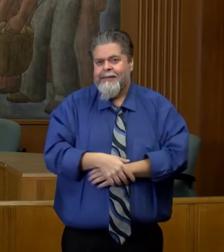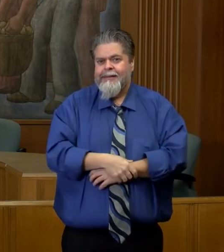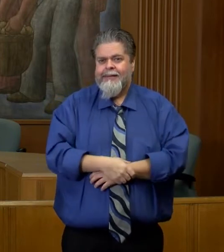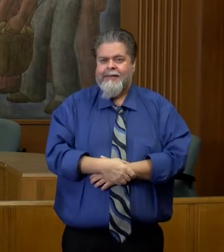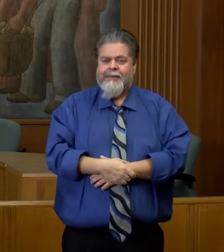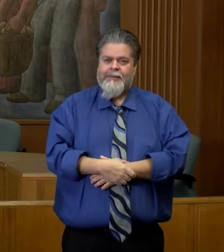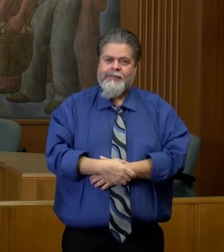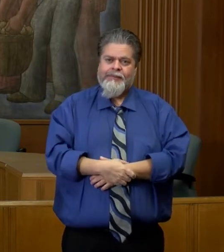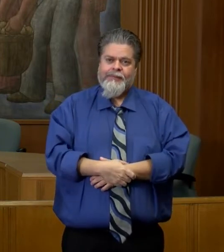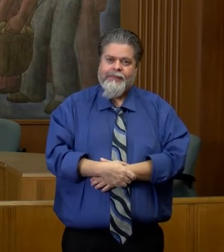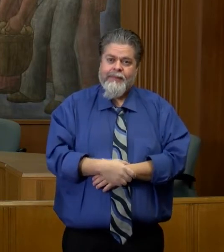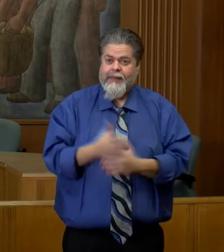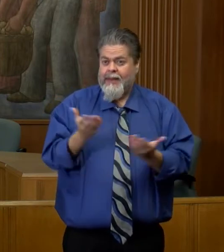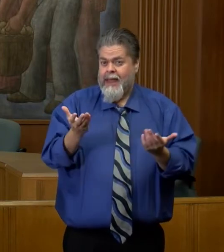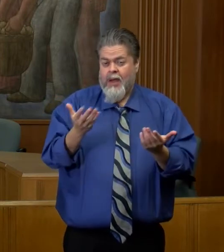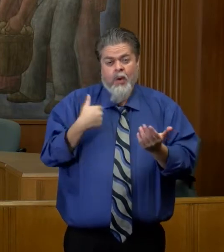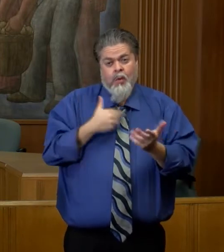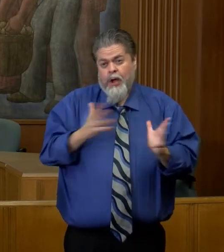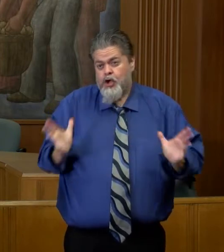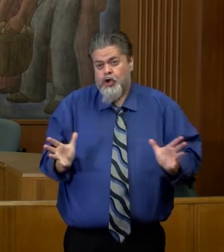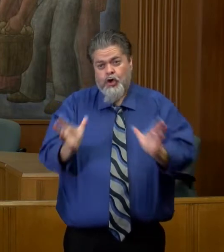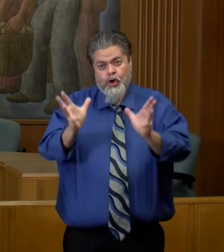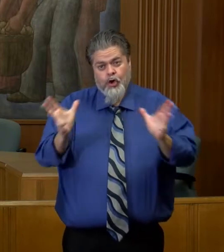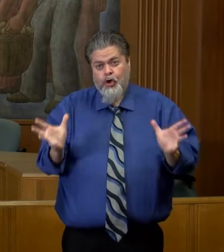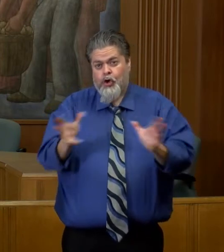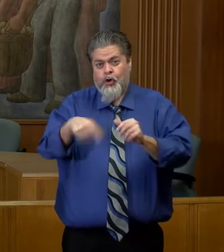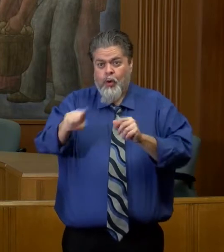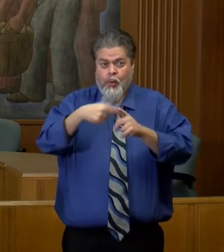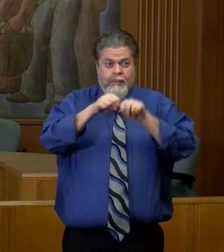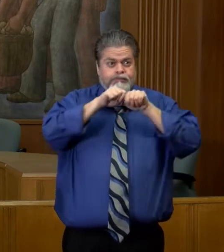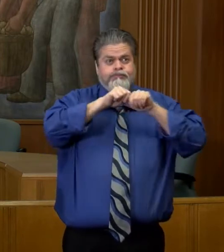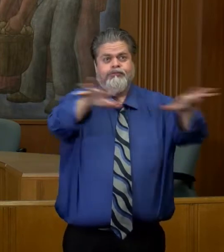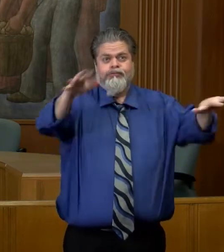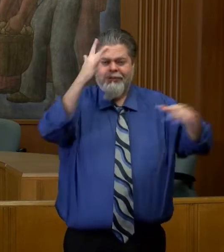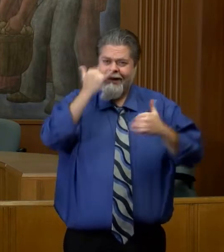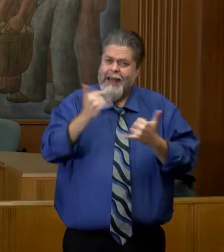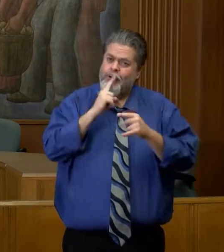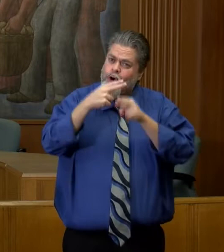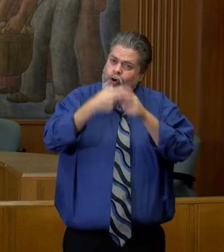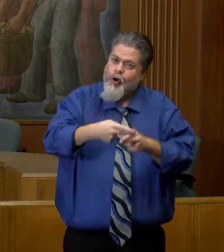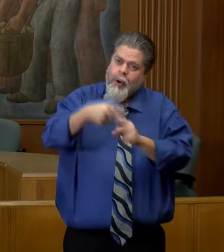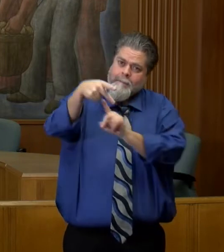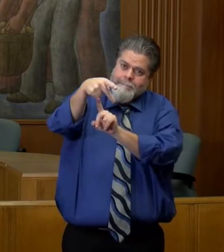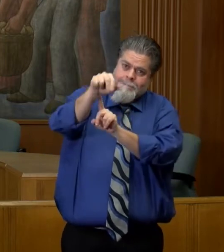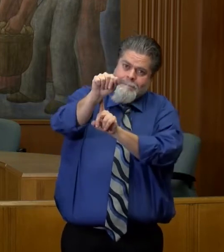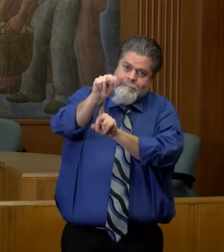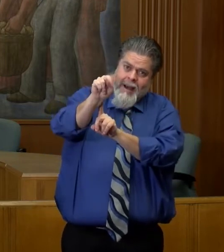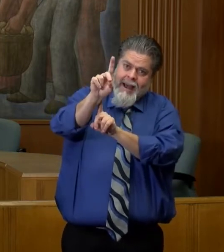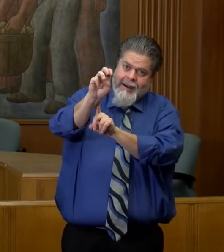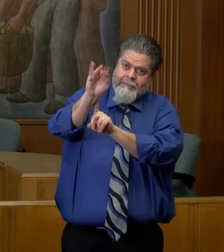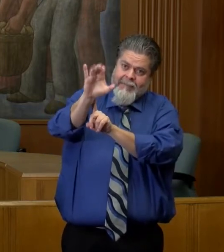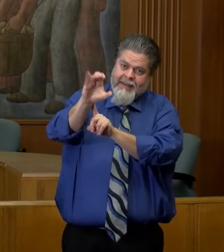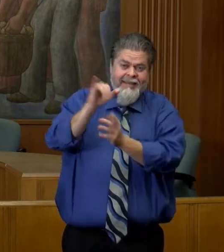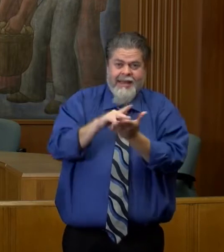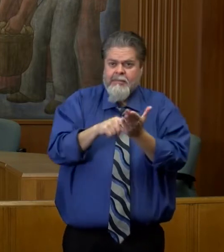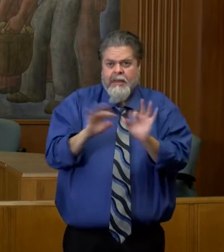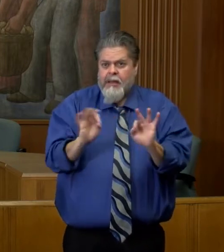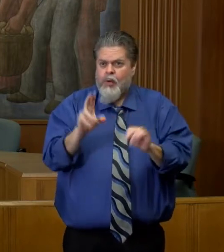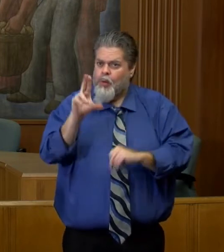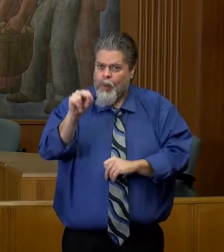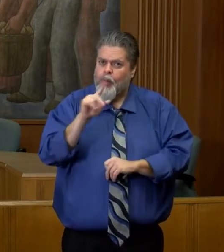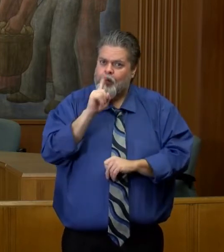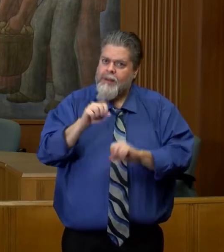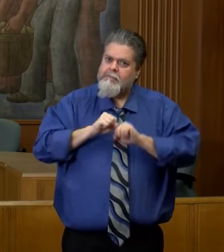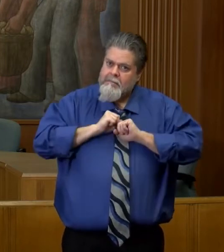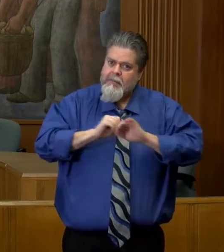we encourage this in times of pandemic, just really any time, and that is to focus as a patient on your